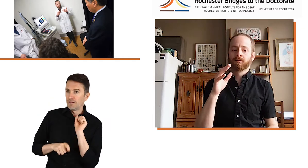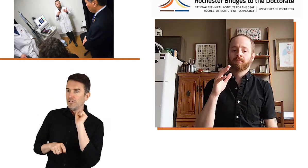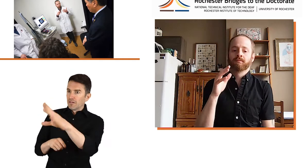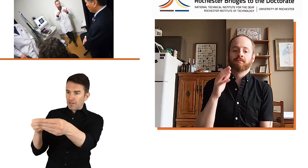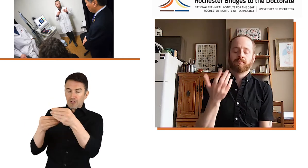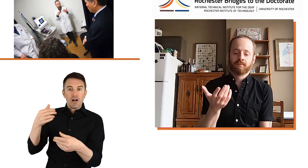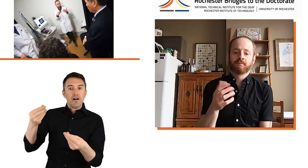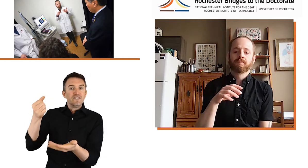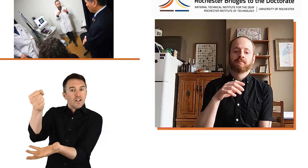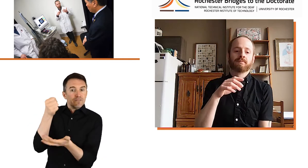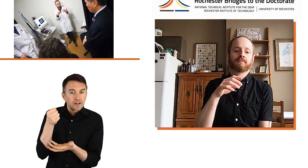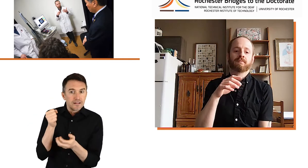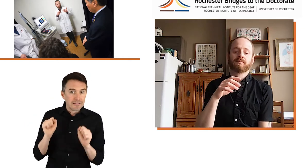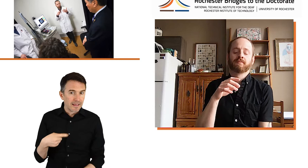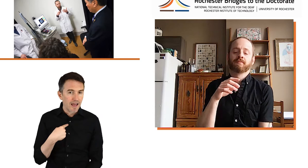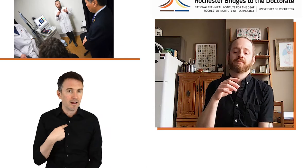I had the potential to do this.